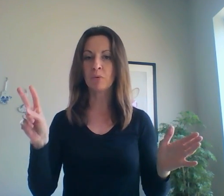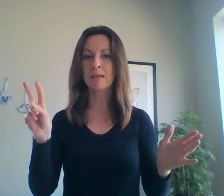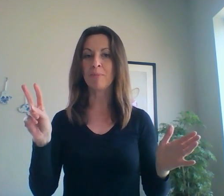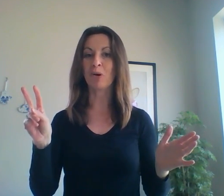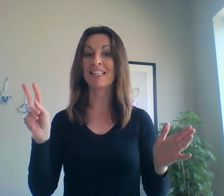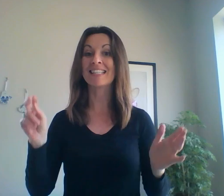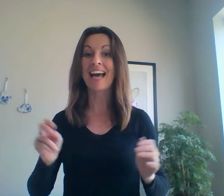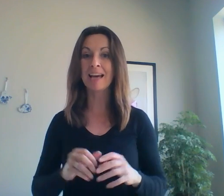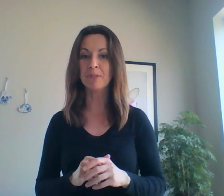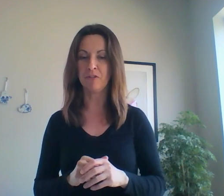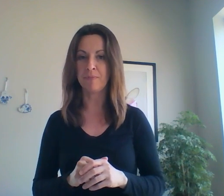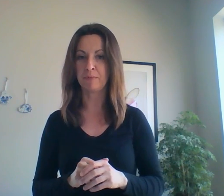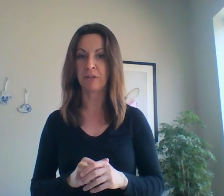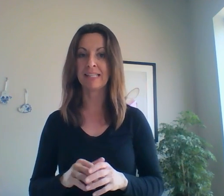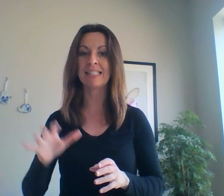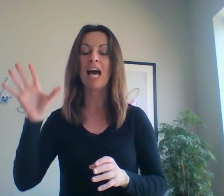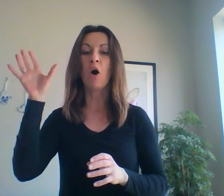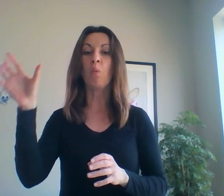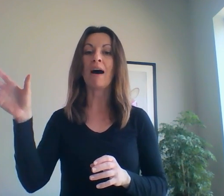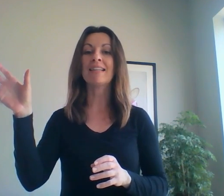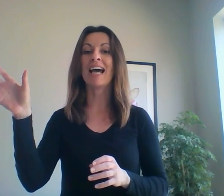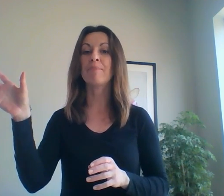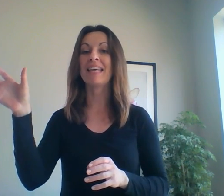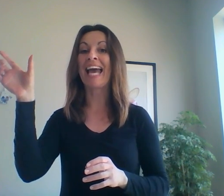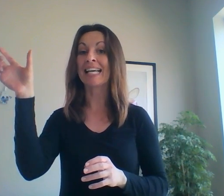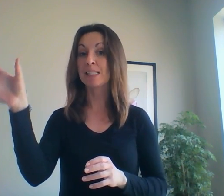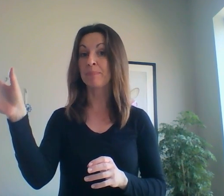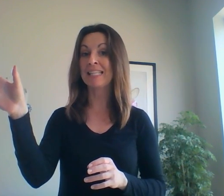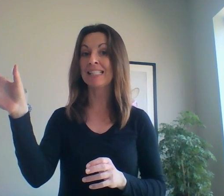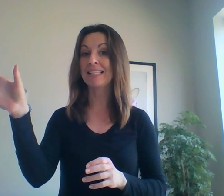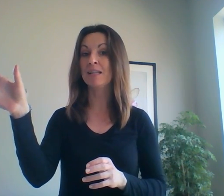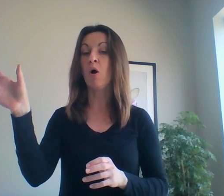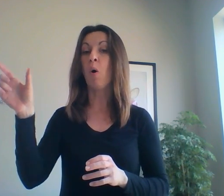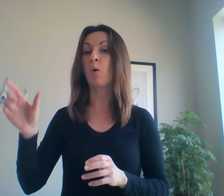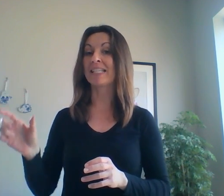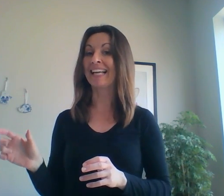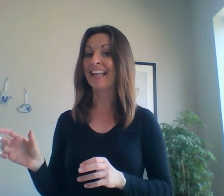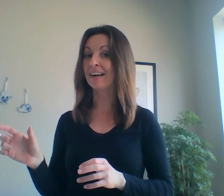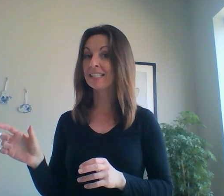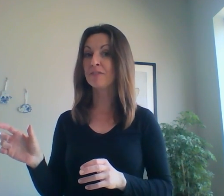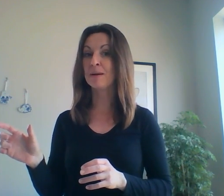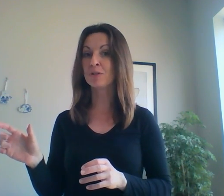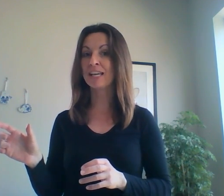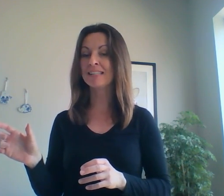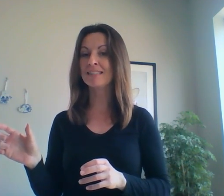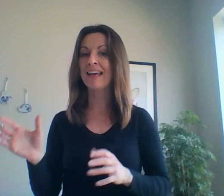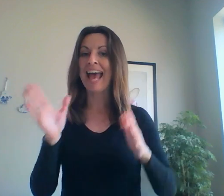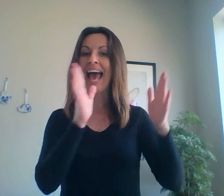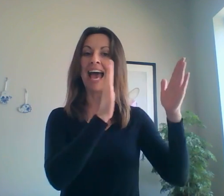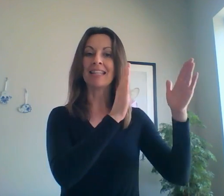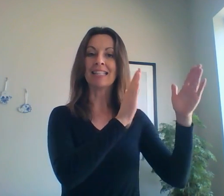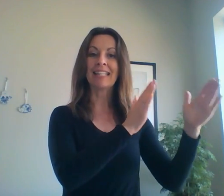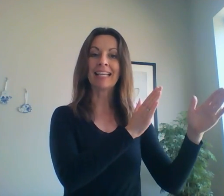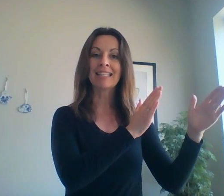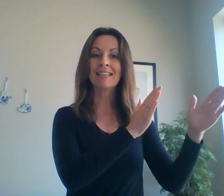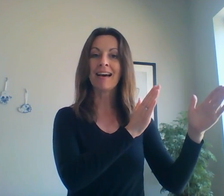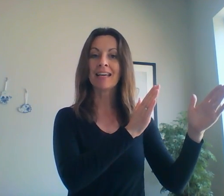important types of memories, one type being explicit or declarative memories, and the second type